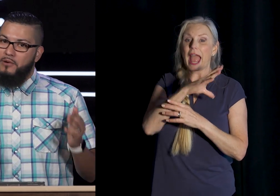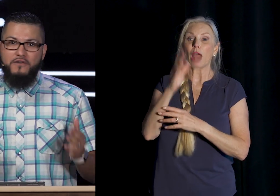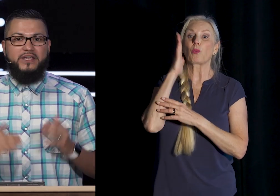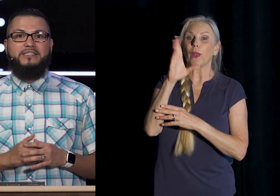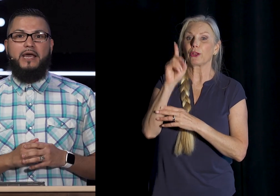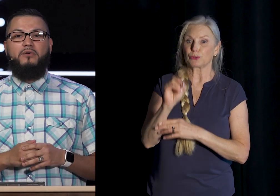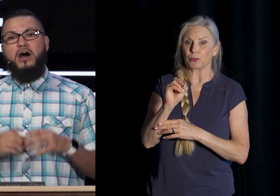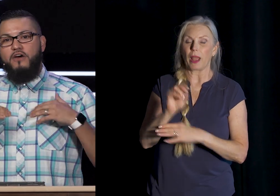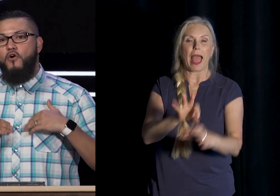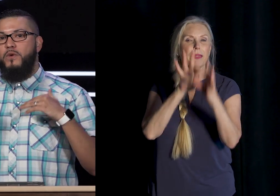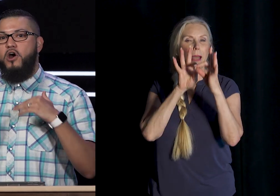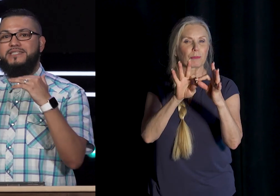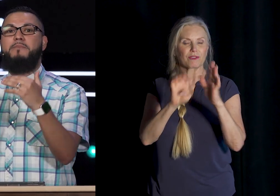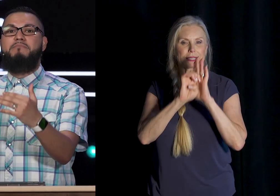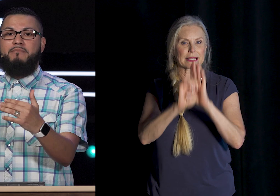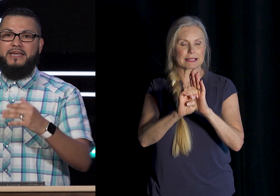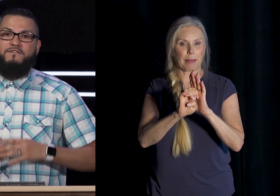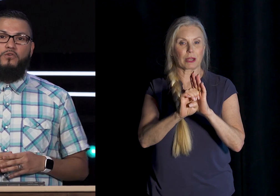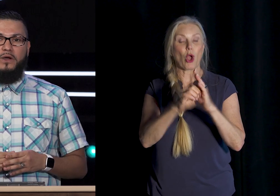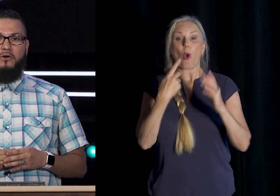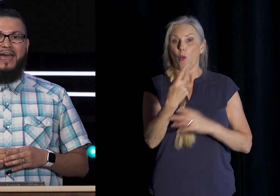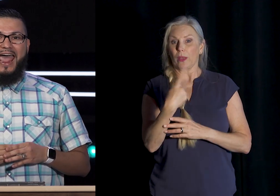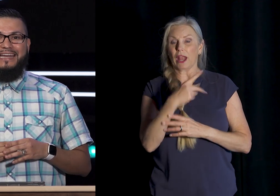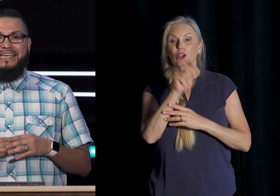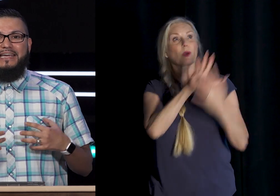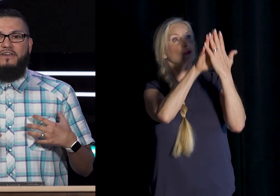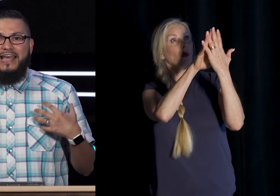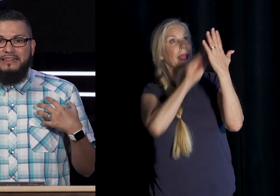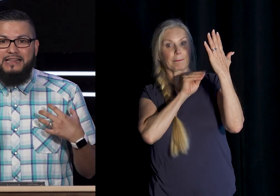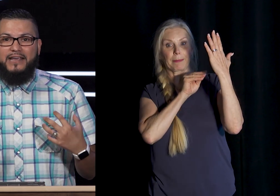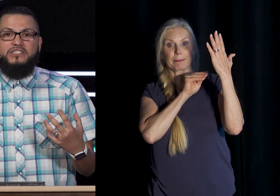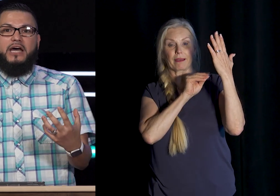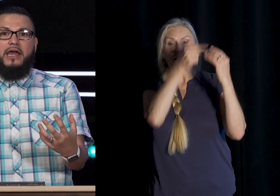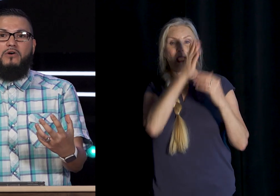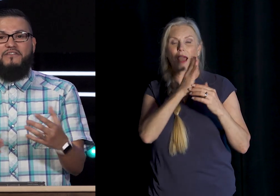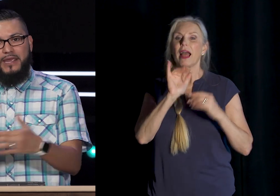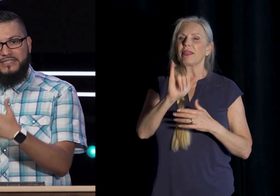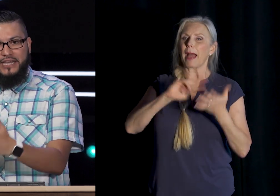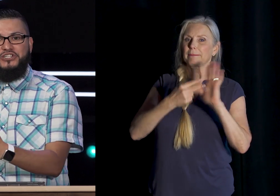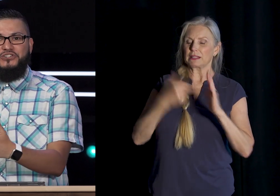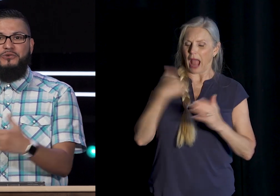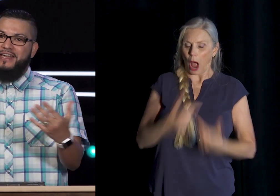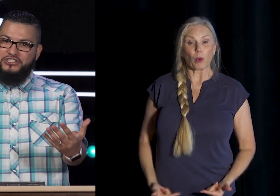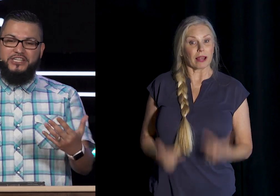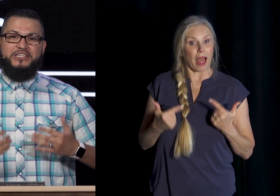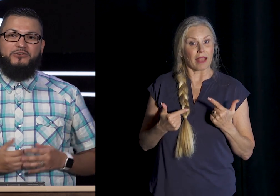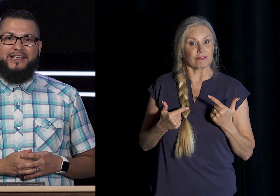perfect example Of who we are to mimic If you will And give a lifestyle Of imitation to Is Jesus Christ